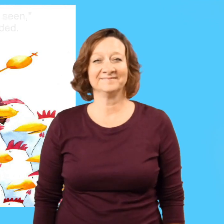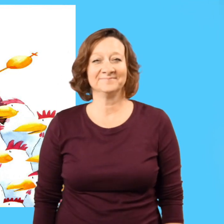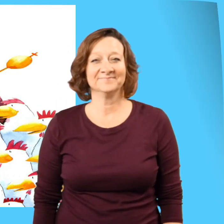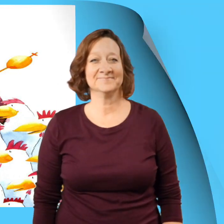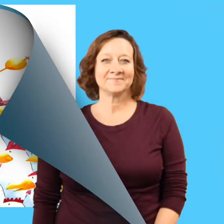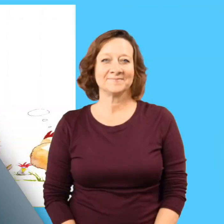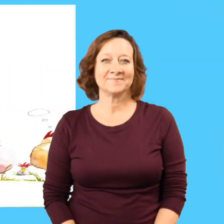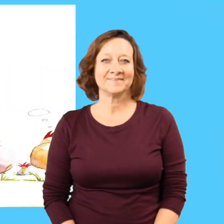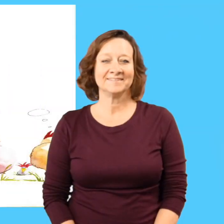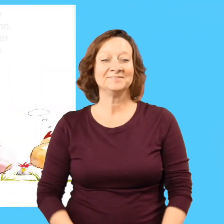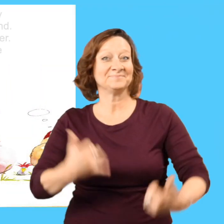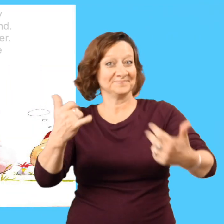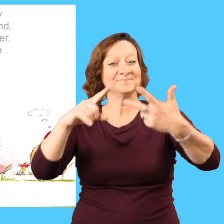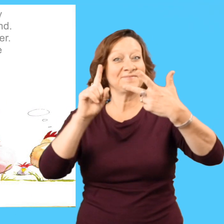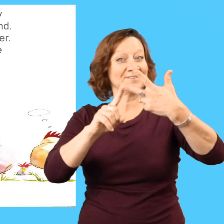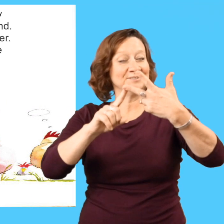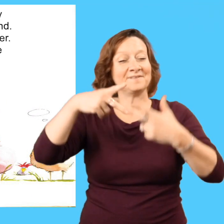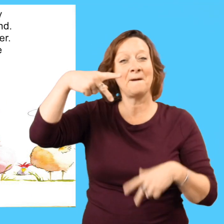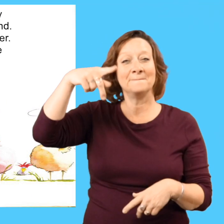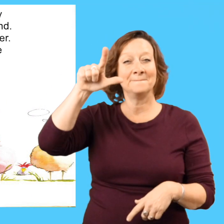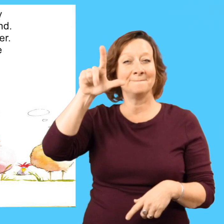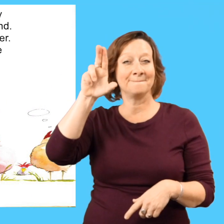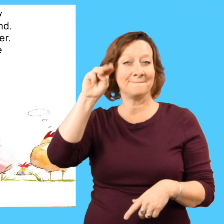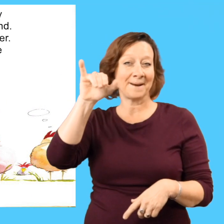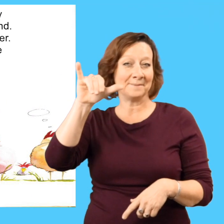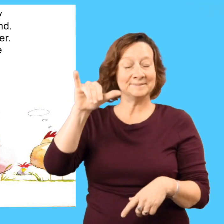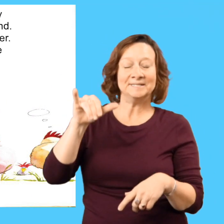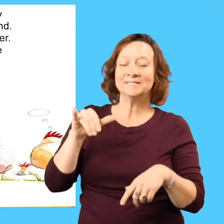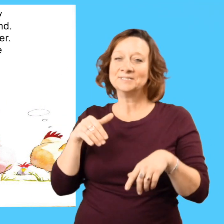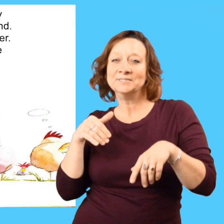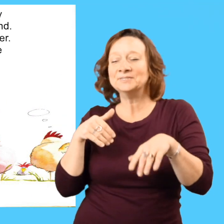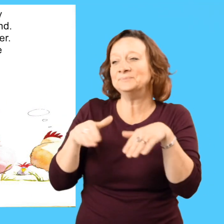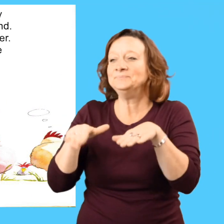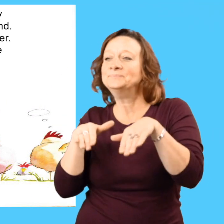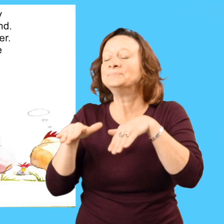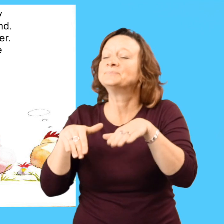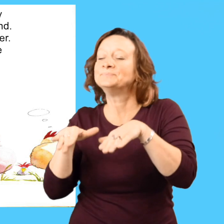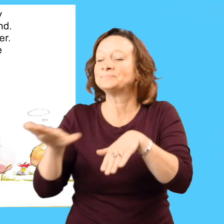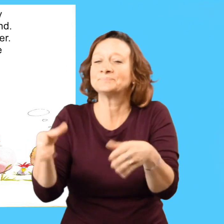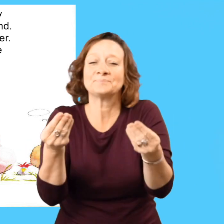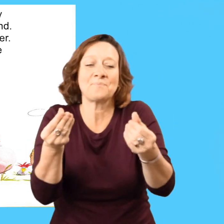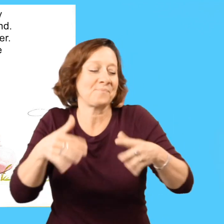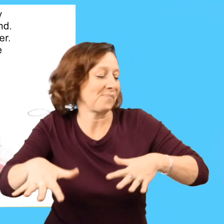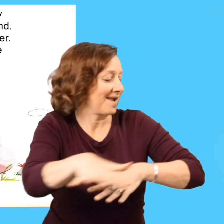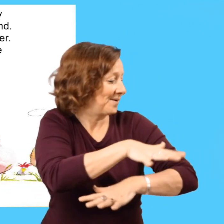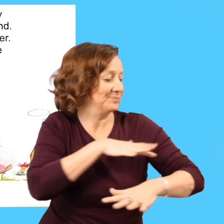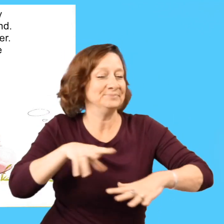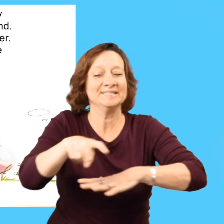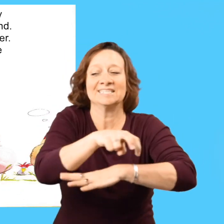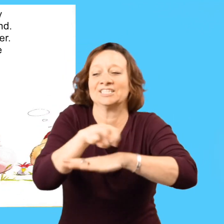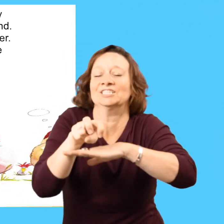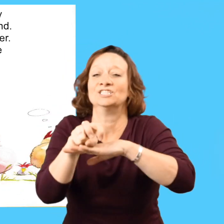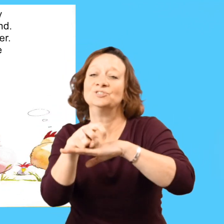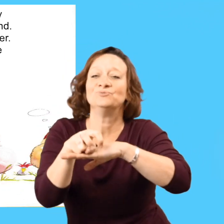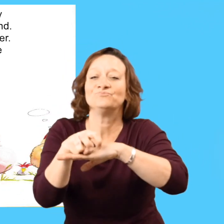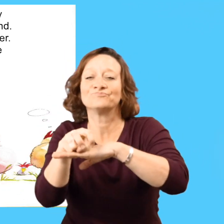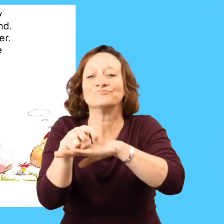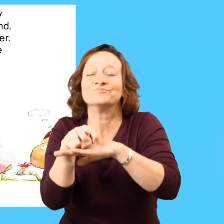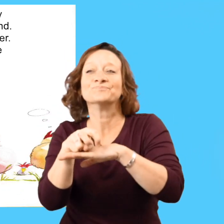While they were still nodding, the third hen, Plumie, settled herself carefully on the ground.